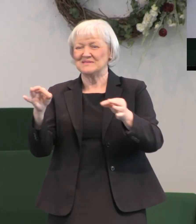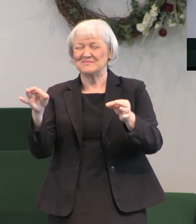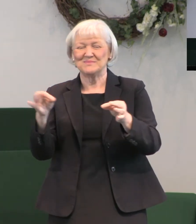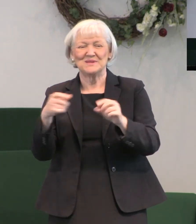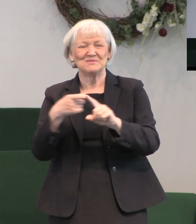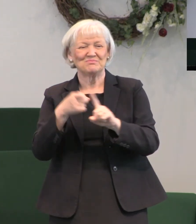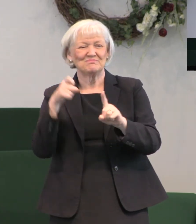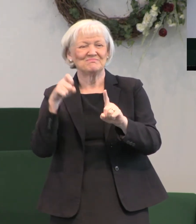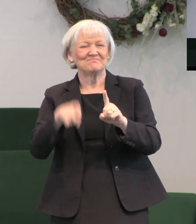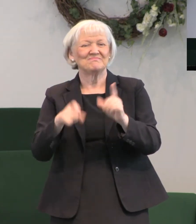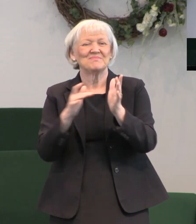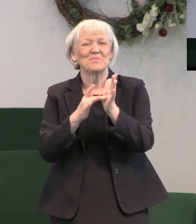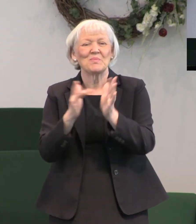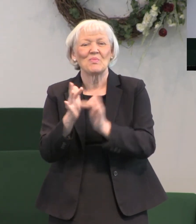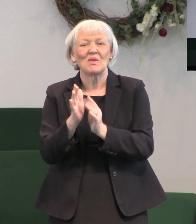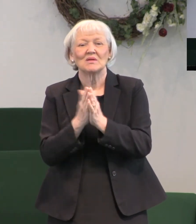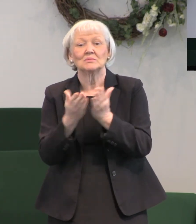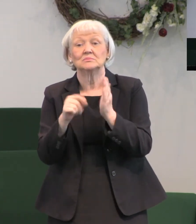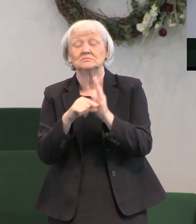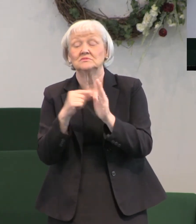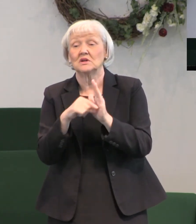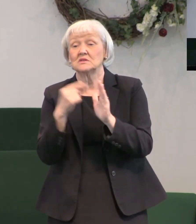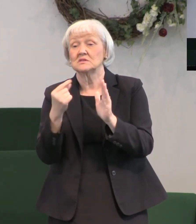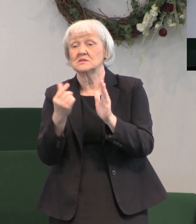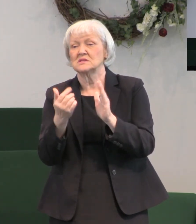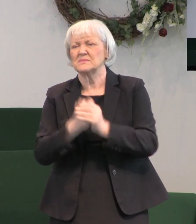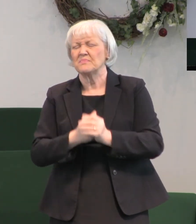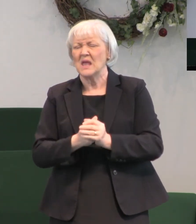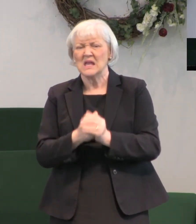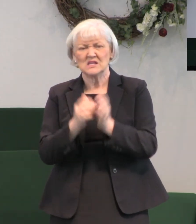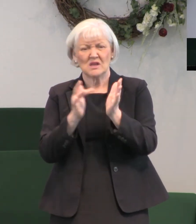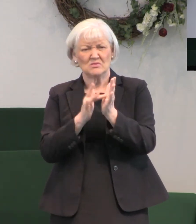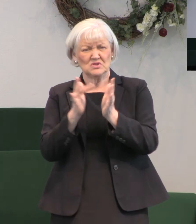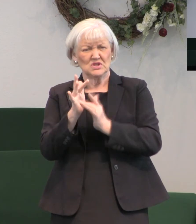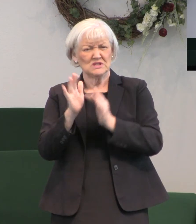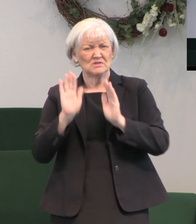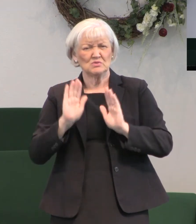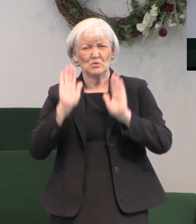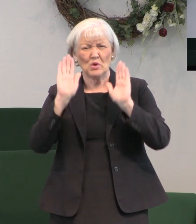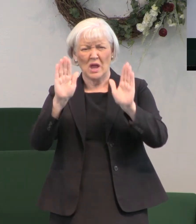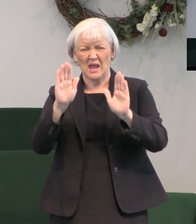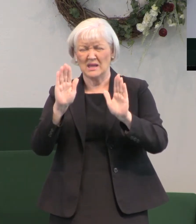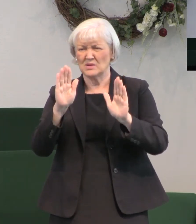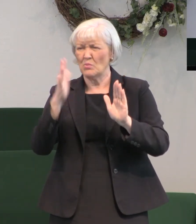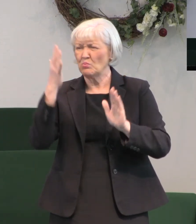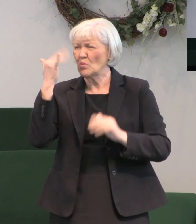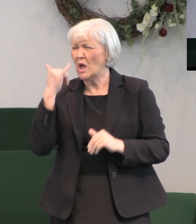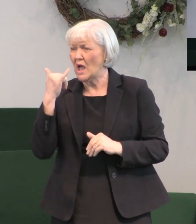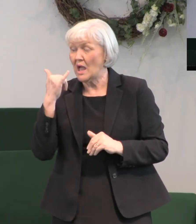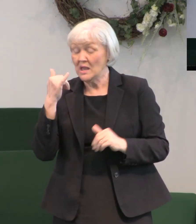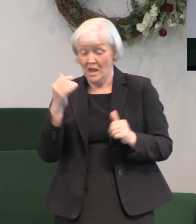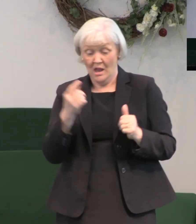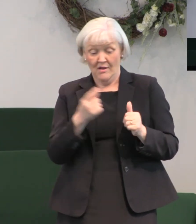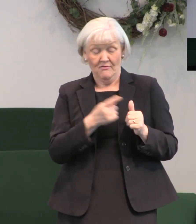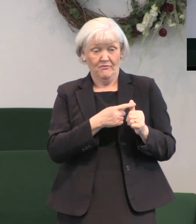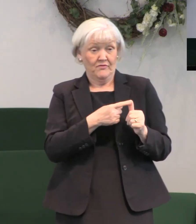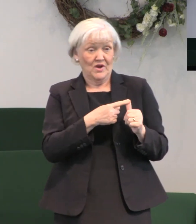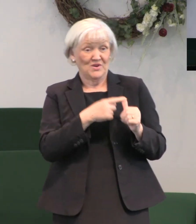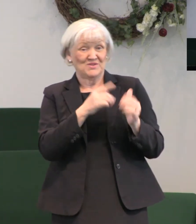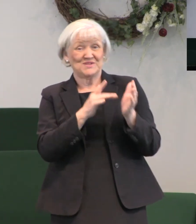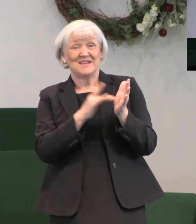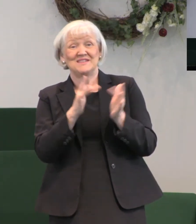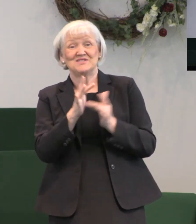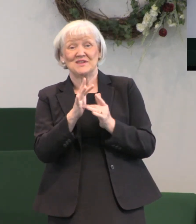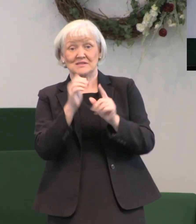in the scripture. What is it that makes Jesus so great? Well, it says, first of all, that Jesus was